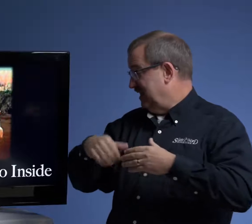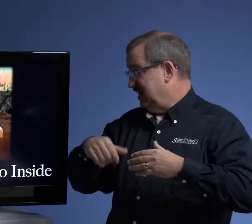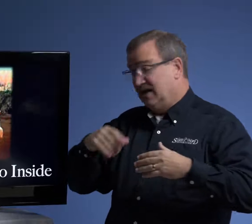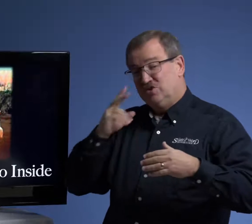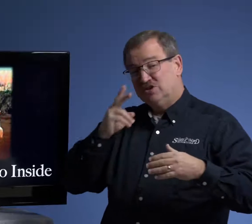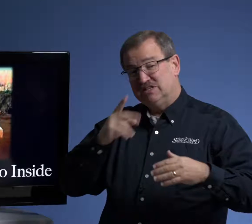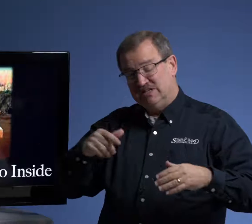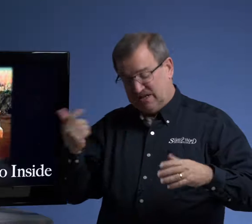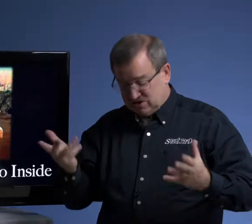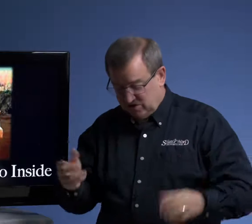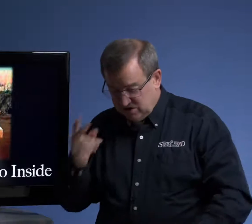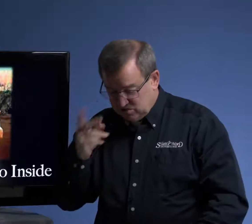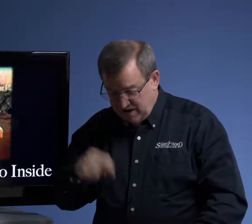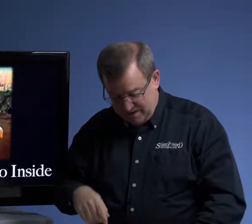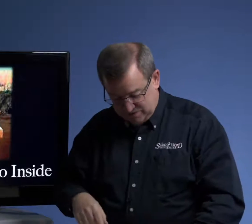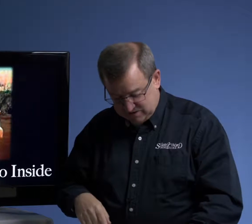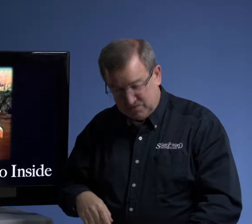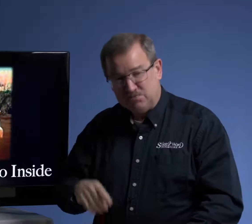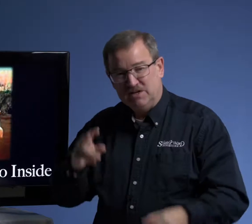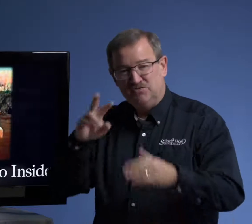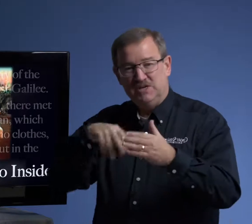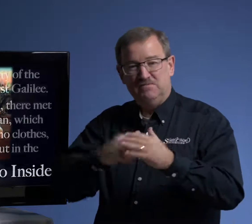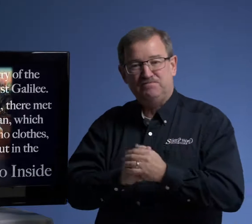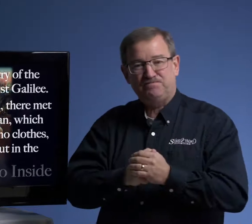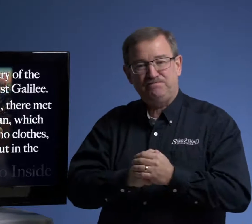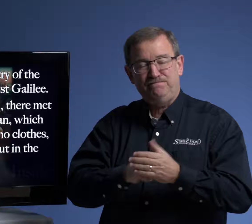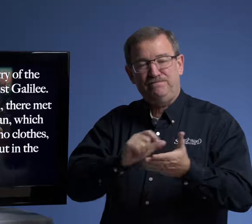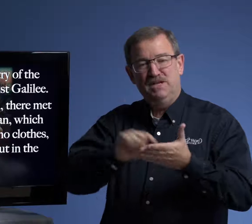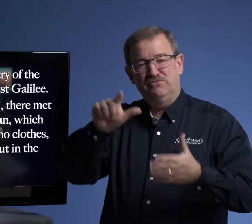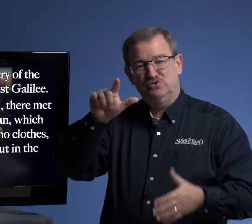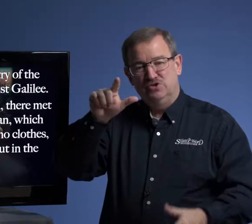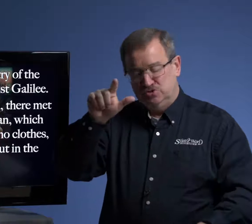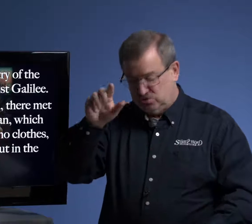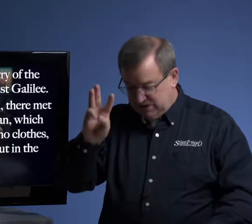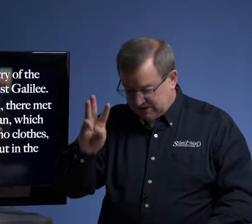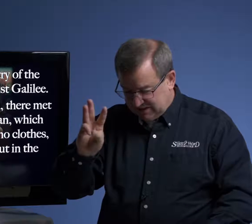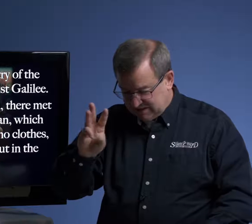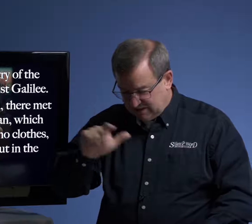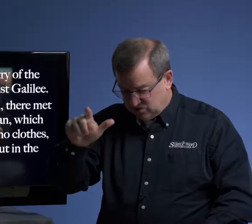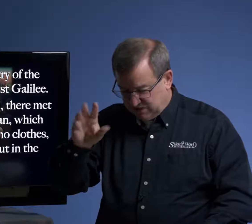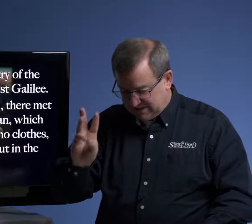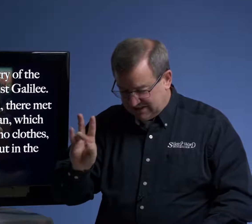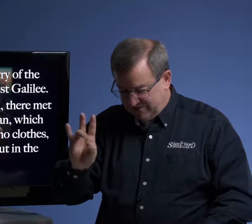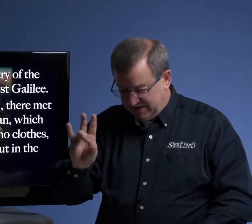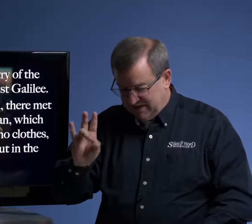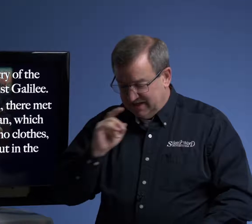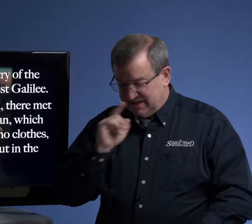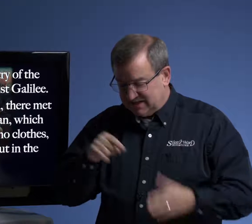And you're going to see that. So here's what happens. Let's begin reading in verse 26 and 27. It